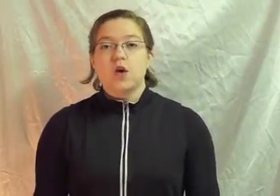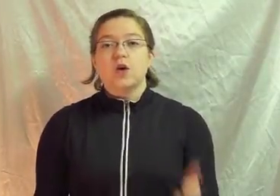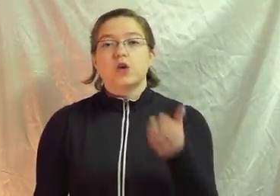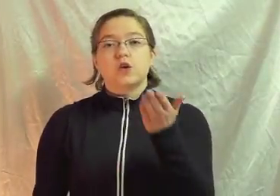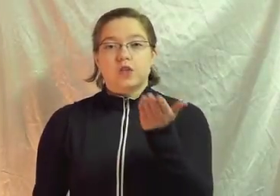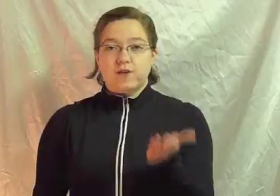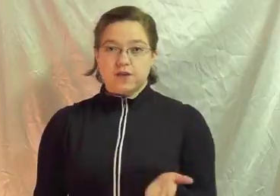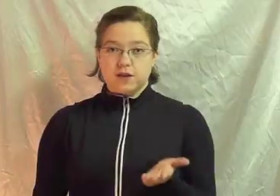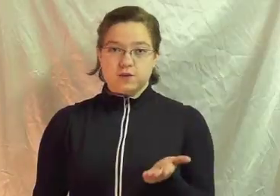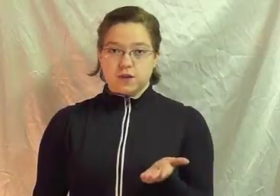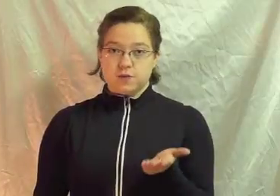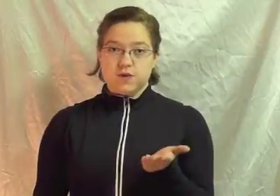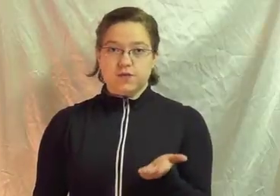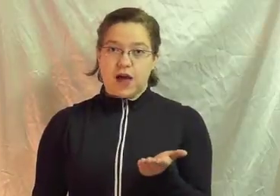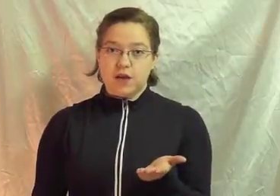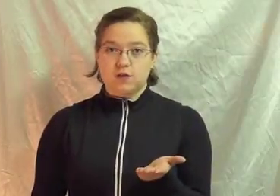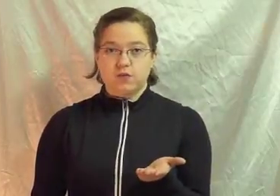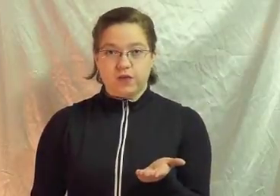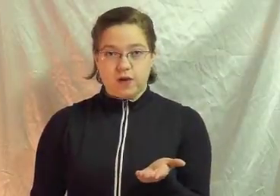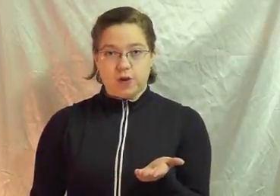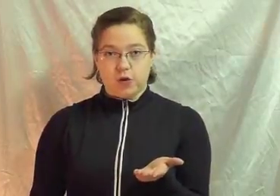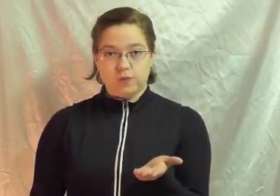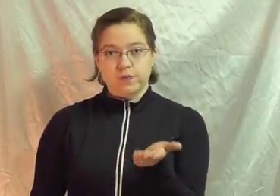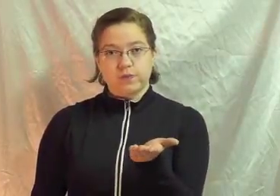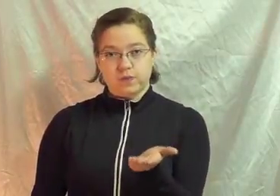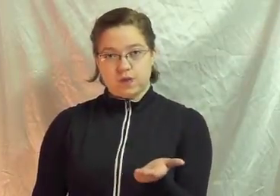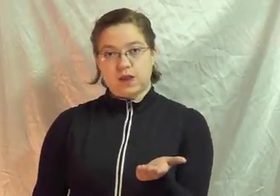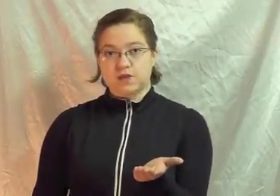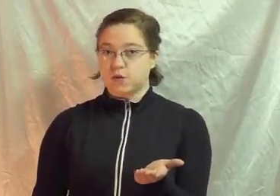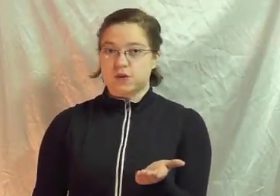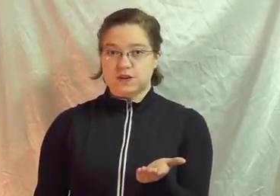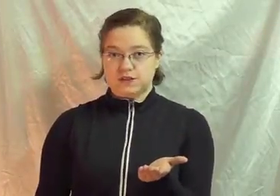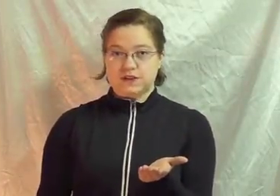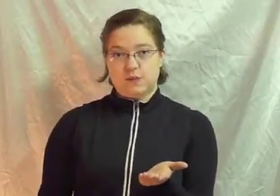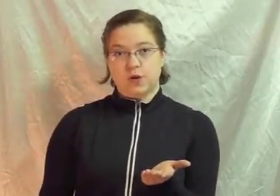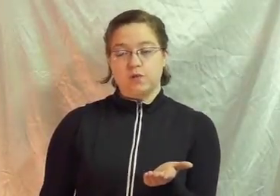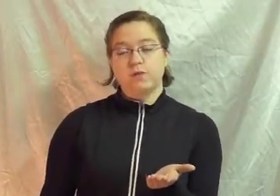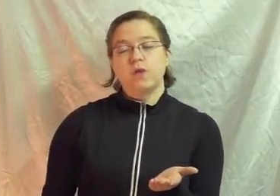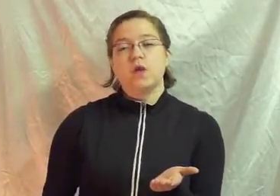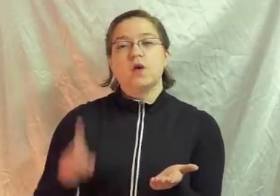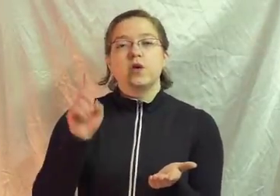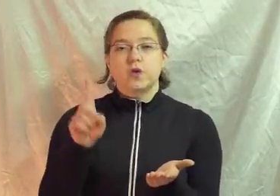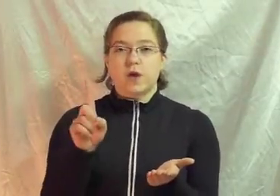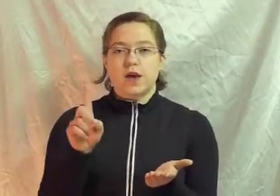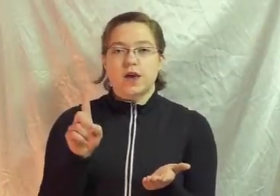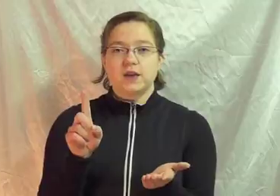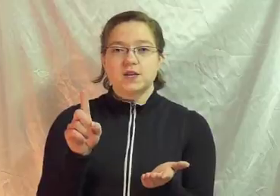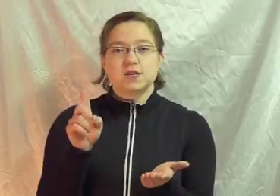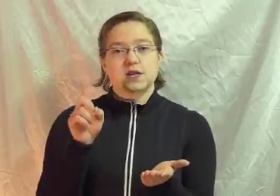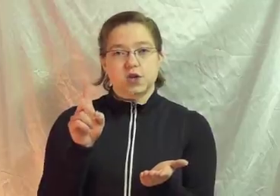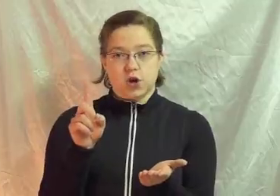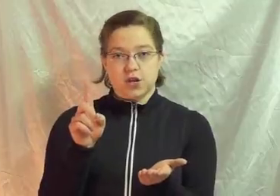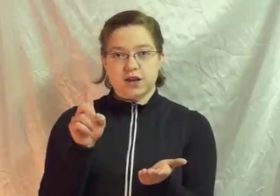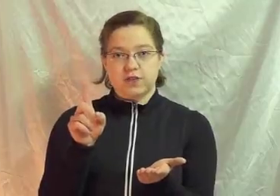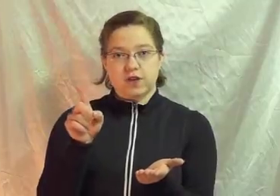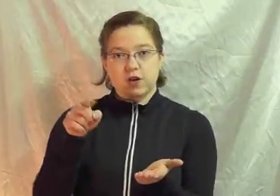Your left hand is going to be flat Flat palm And it's going to stay put Your right hand Your index finger